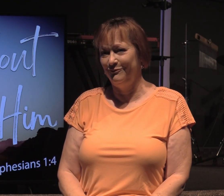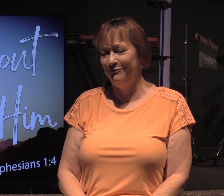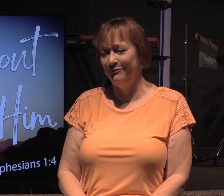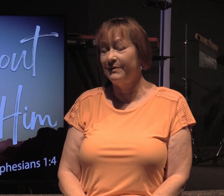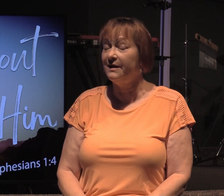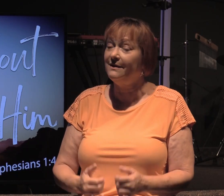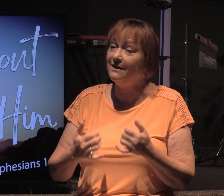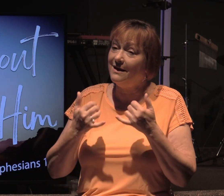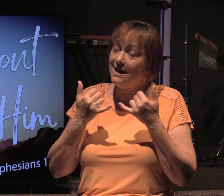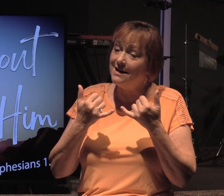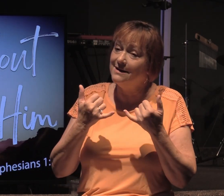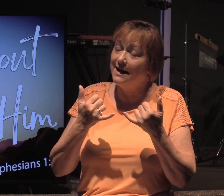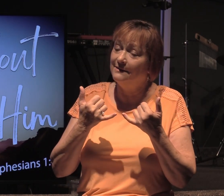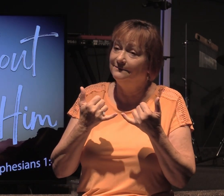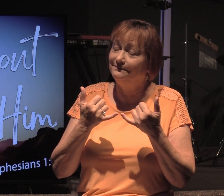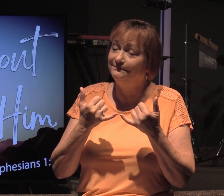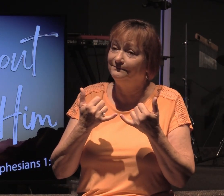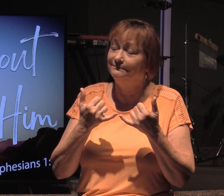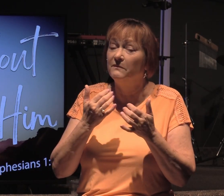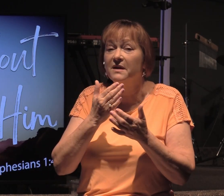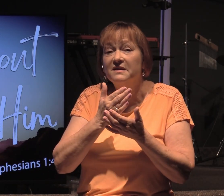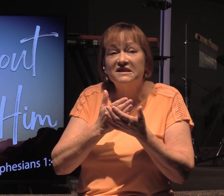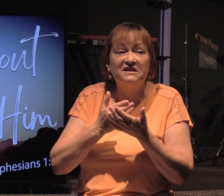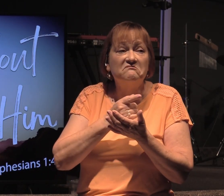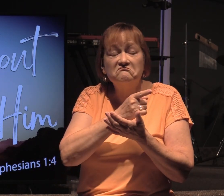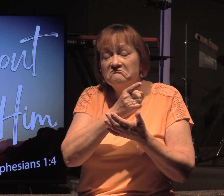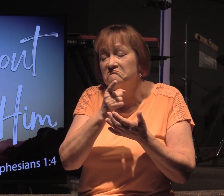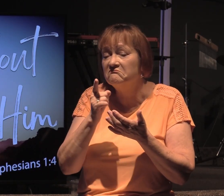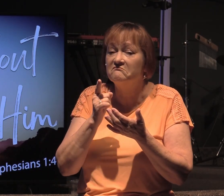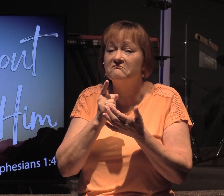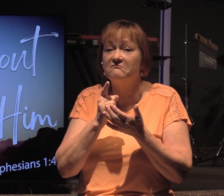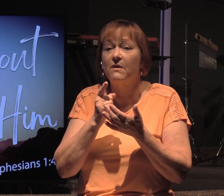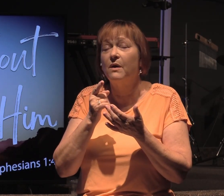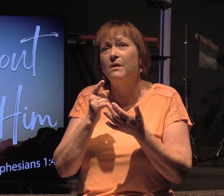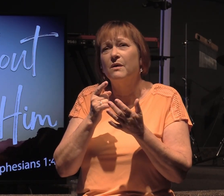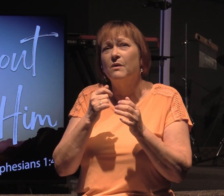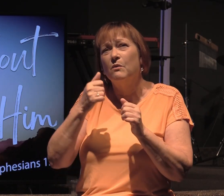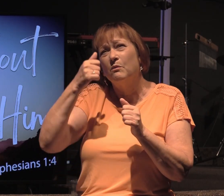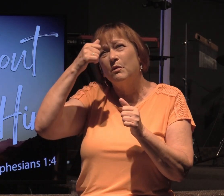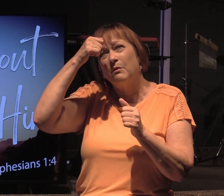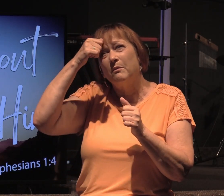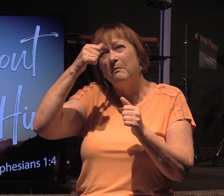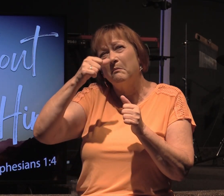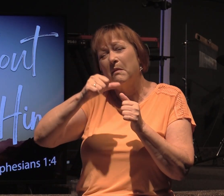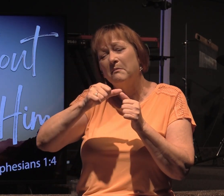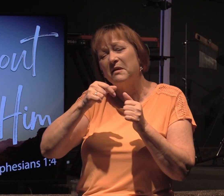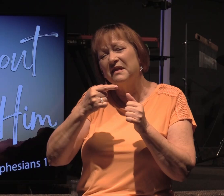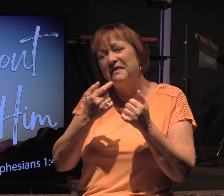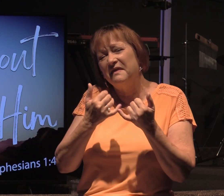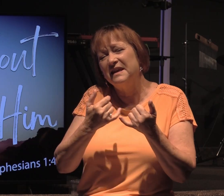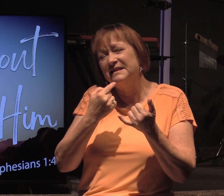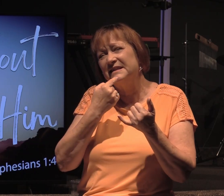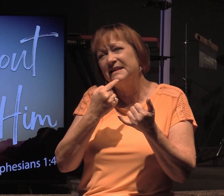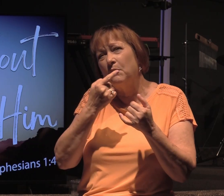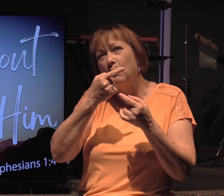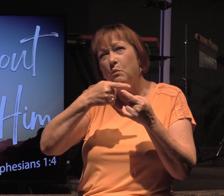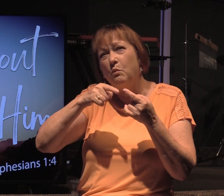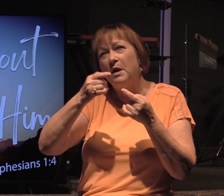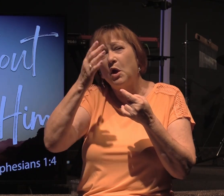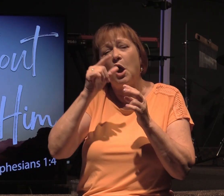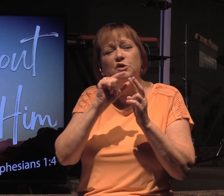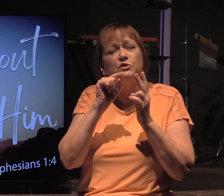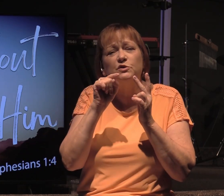Now, there's going to be some that would refer to this and say, when God